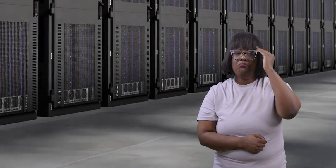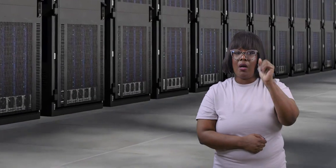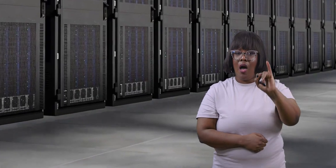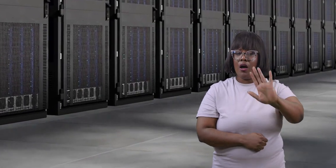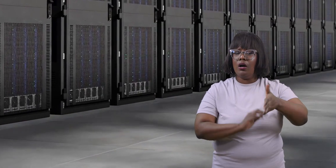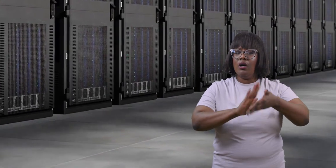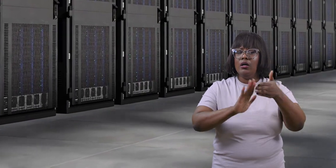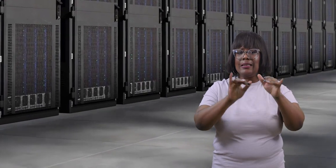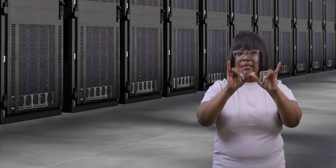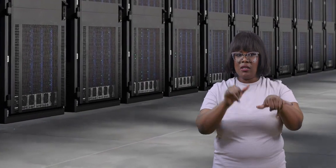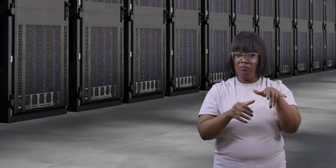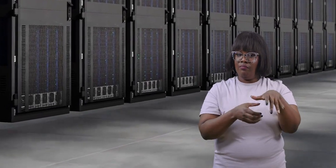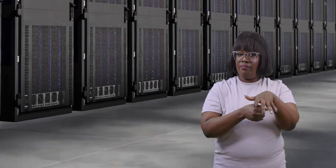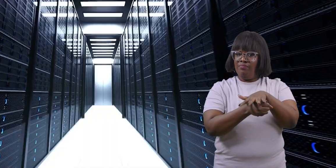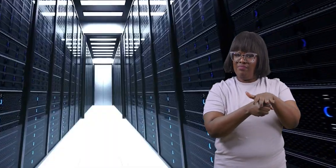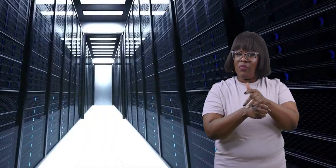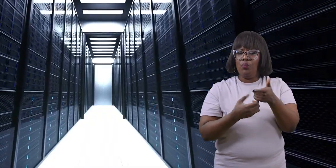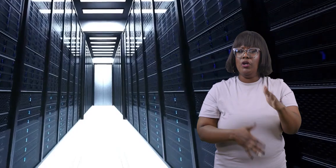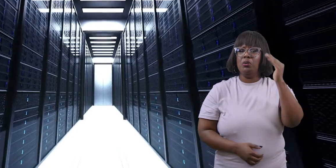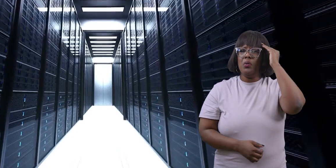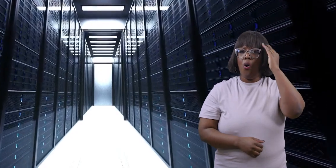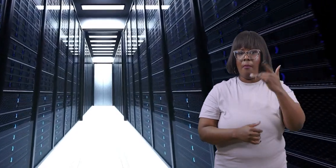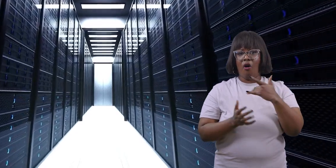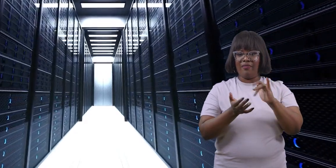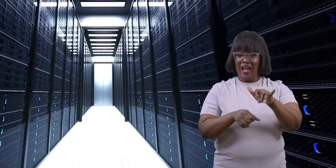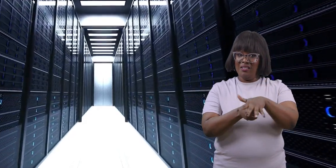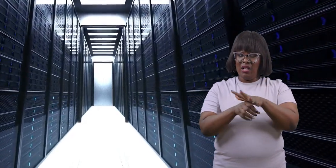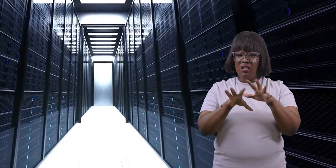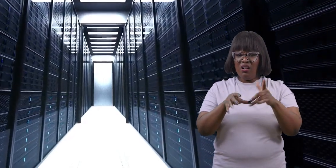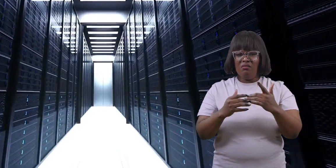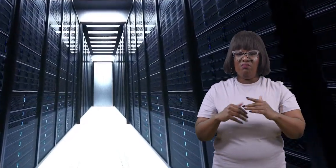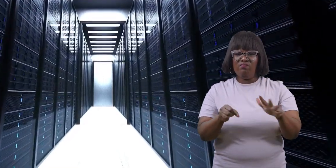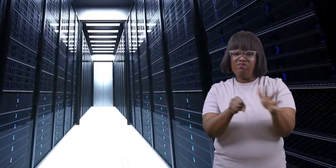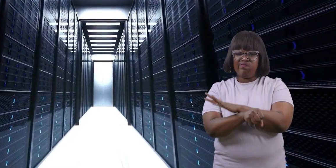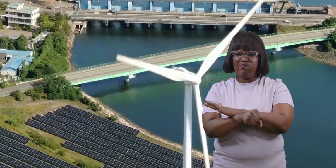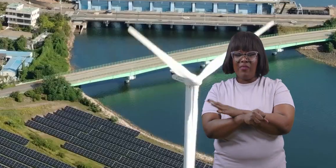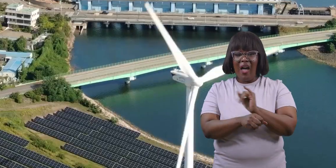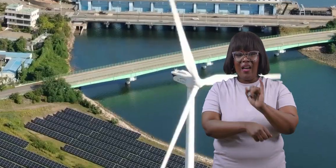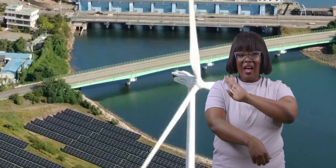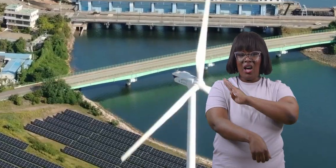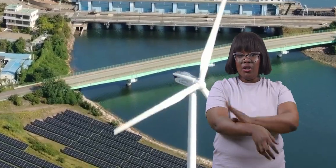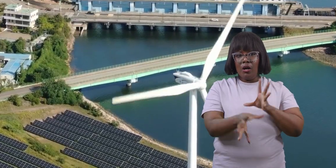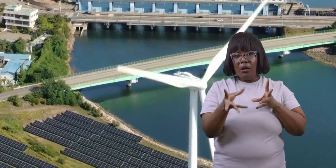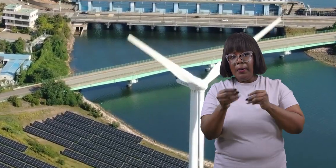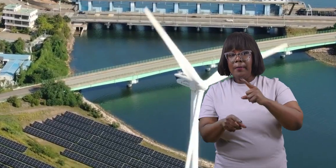with AI server farms, you already know that they take up a lot of space and drain energy and